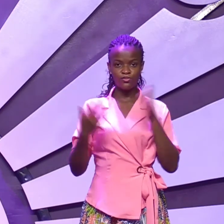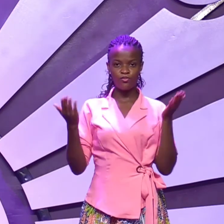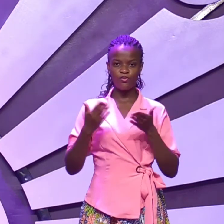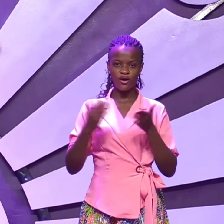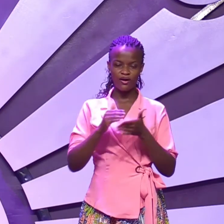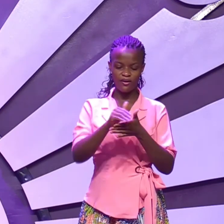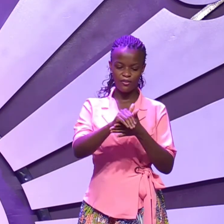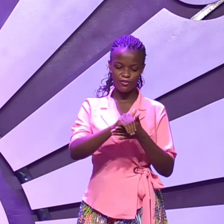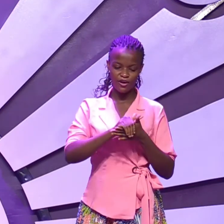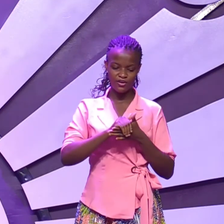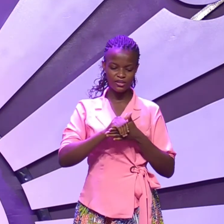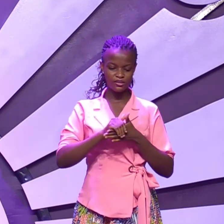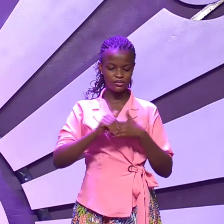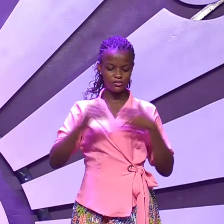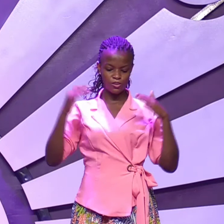marriage has collapsed